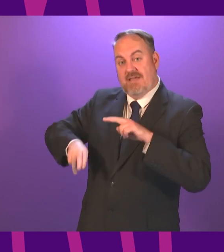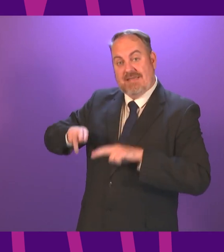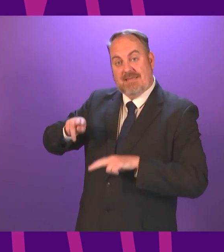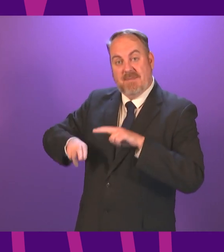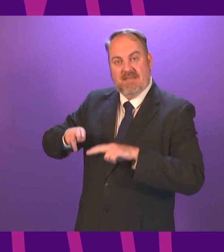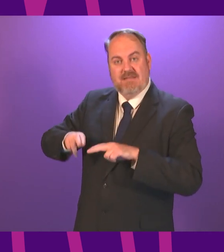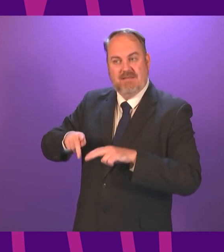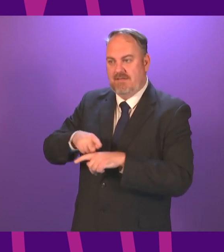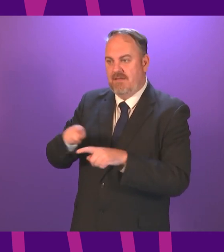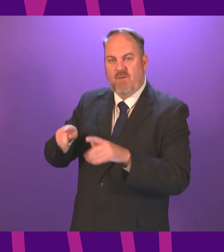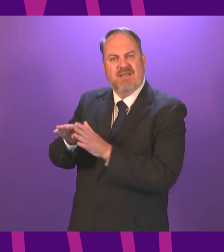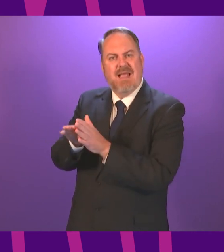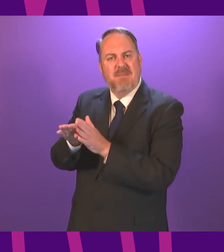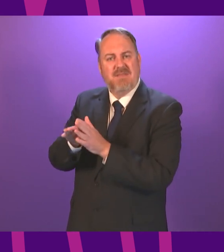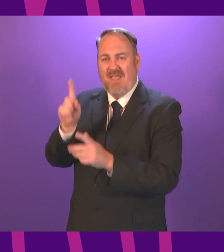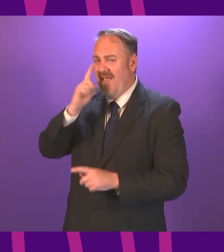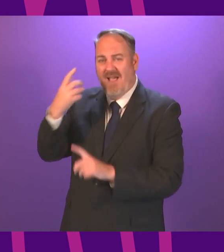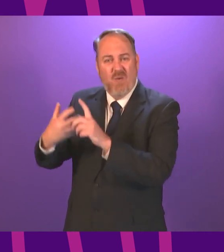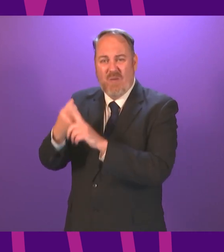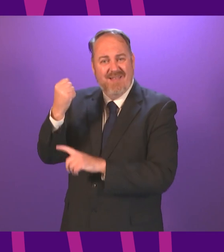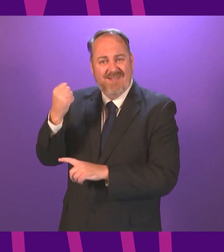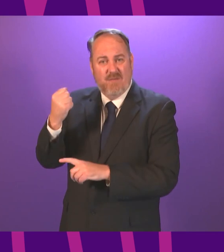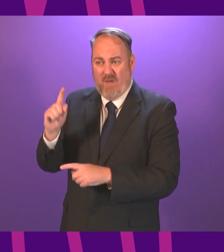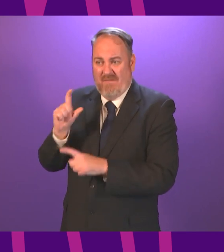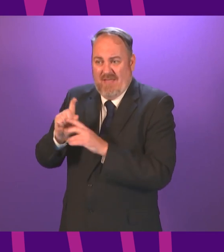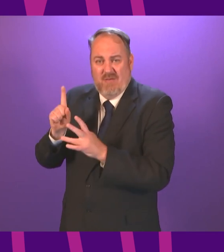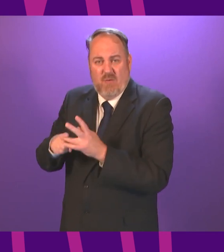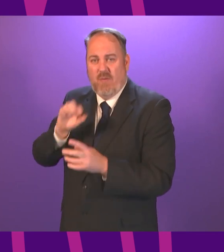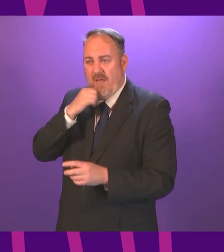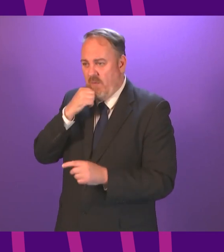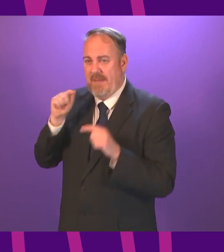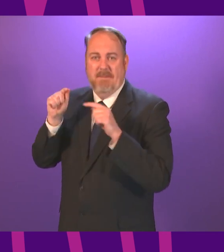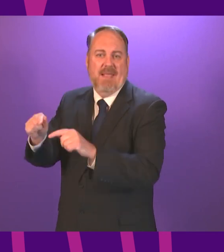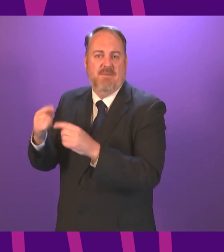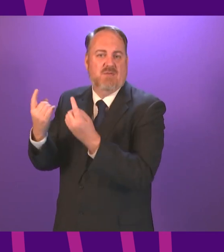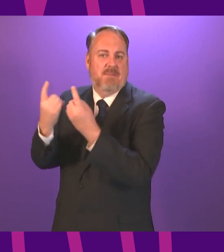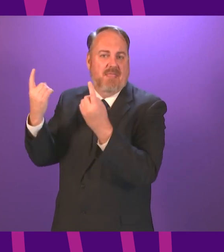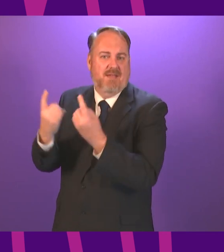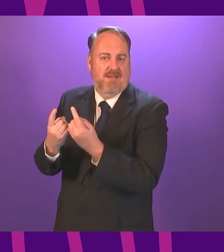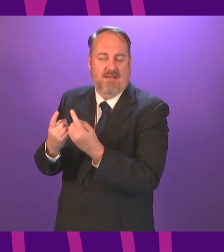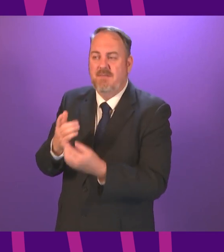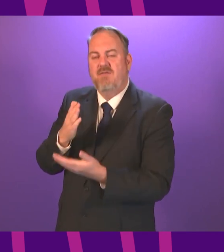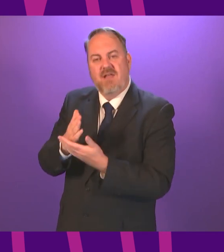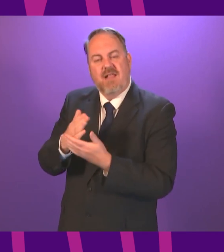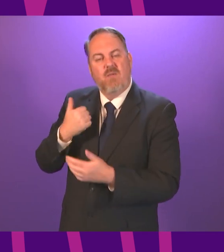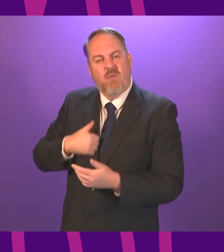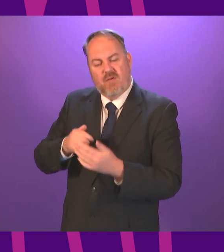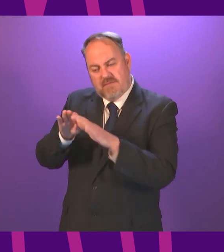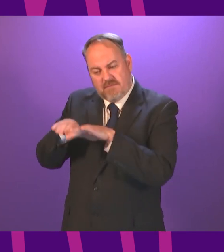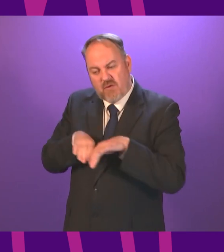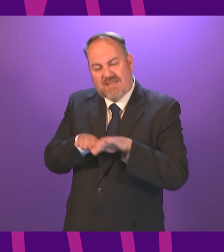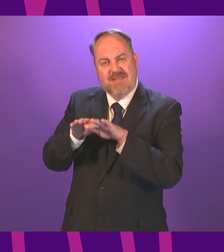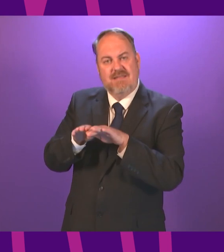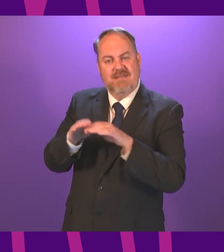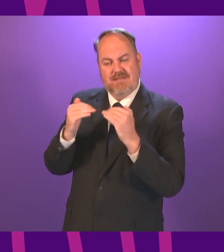whatever decision had been made would have been criticised it remains my belief that we need we want a consistent standard of